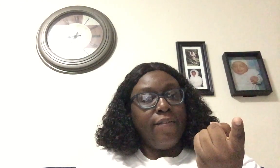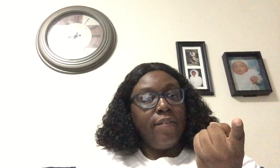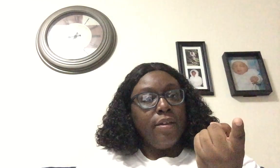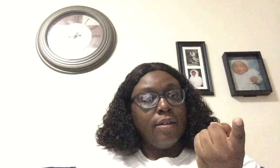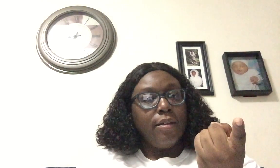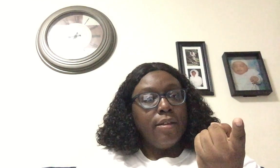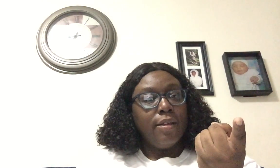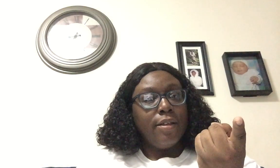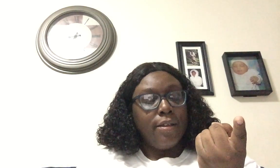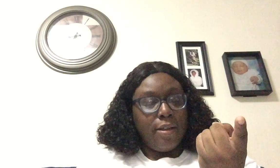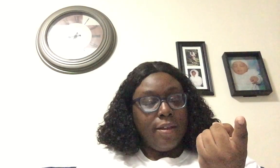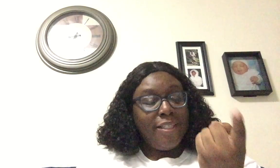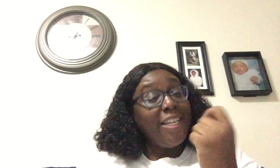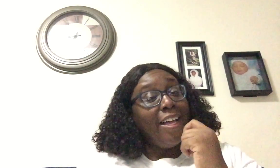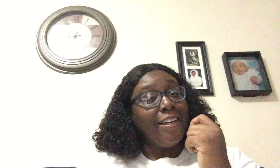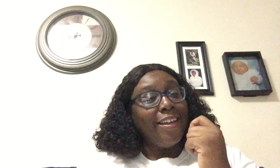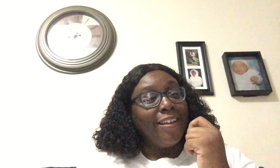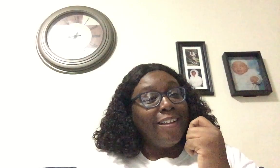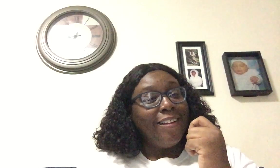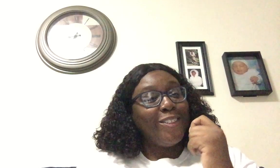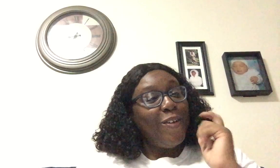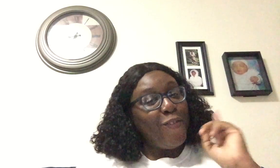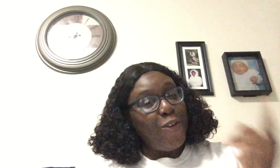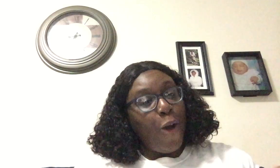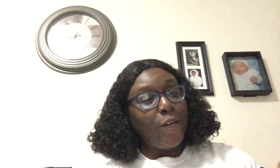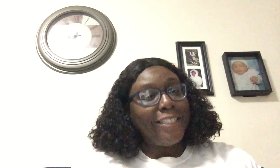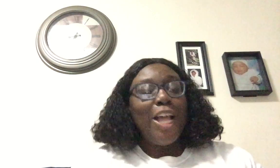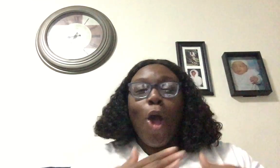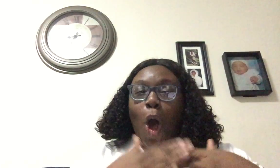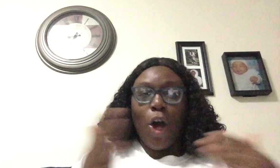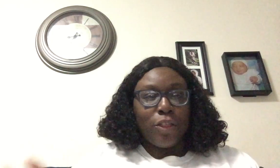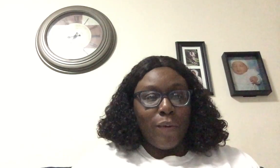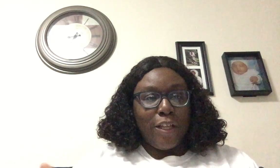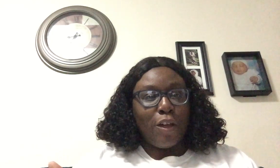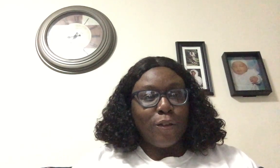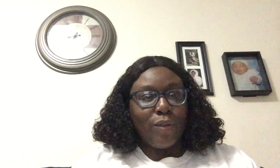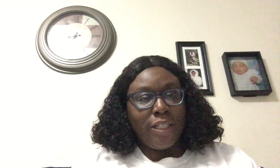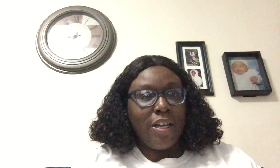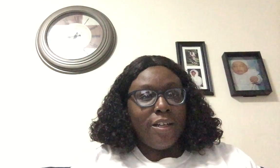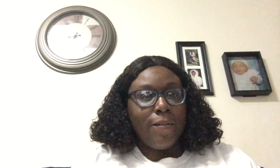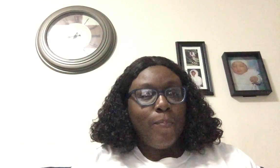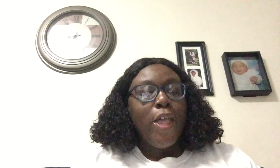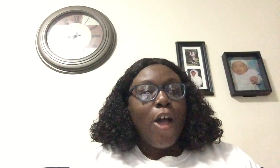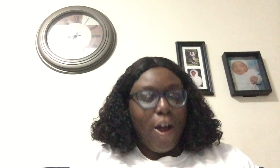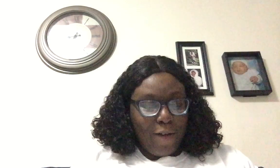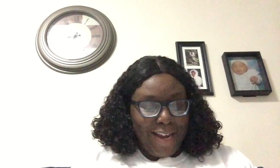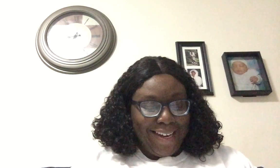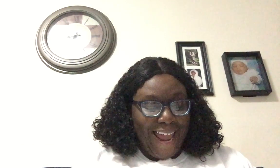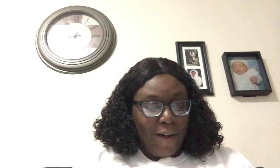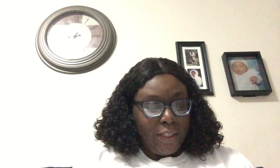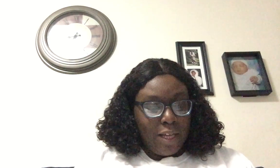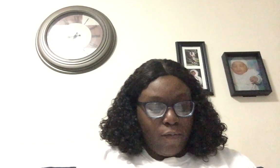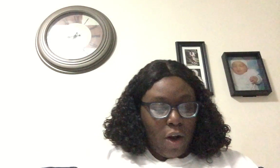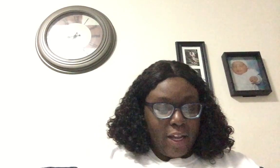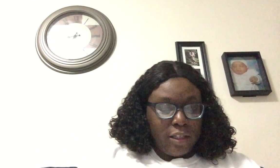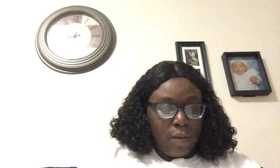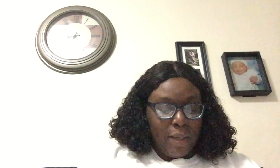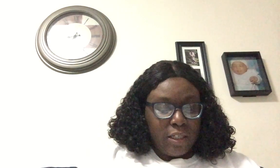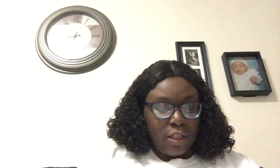sun. So if you notice, all three of those were sun. All right. Now it's time for our itsy bitsy